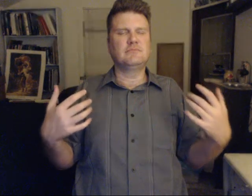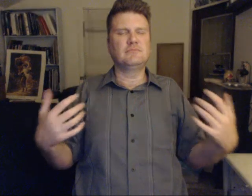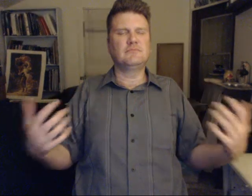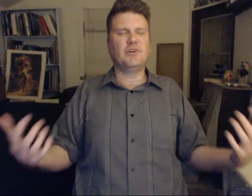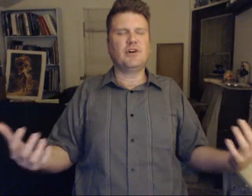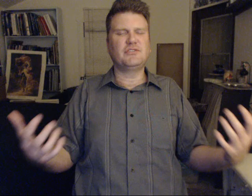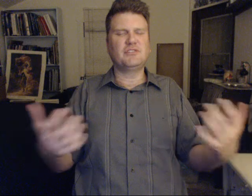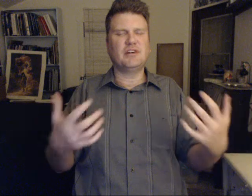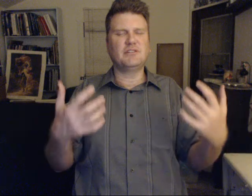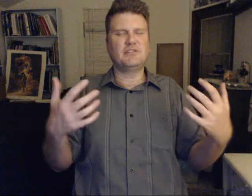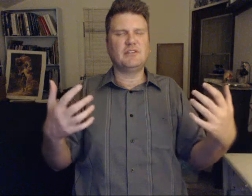Such love.